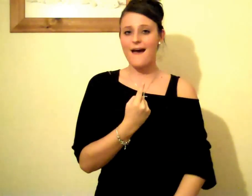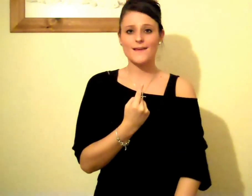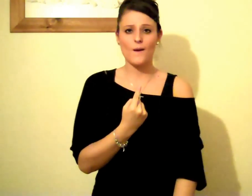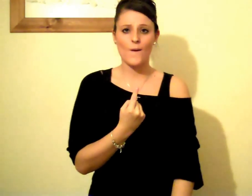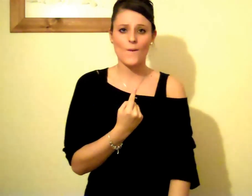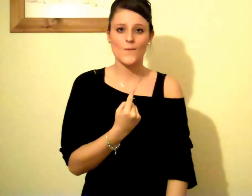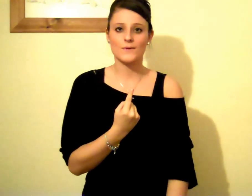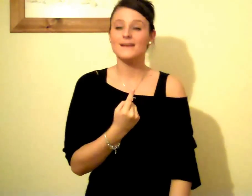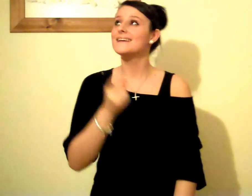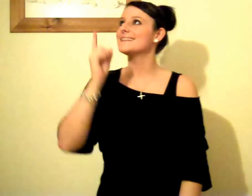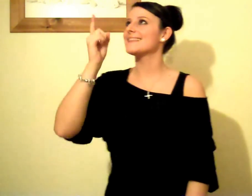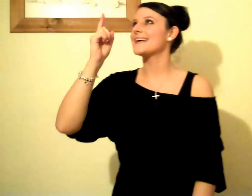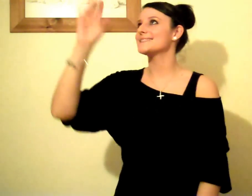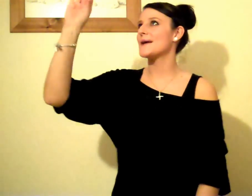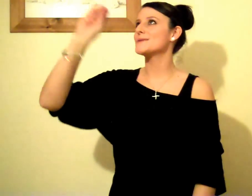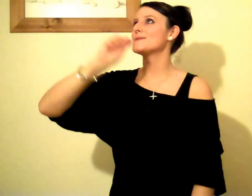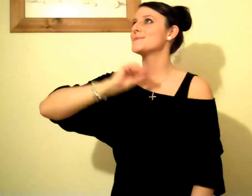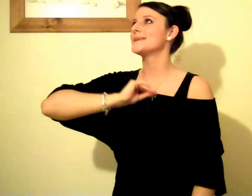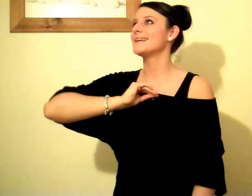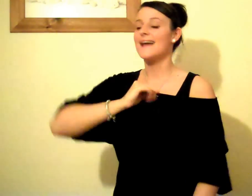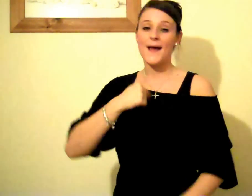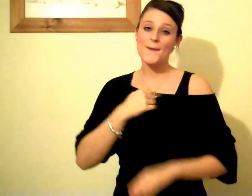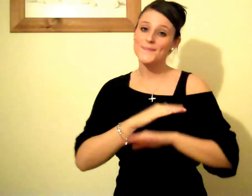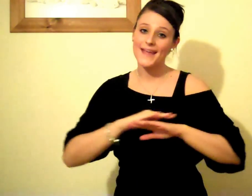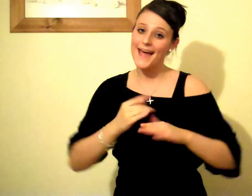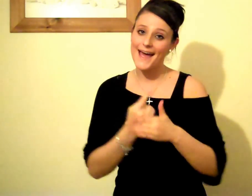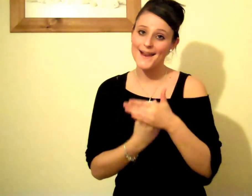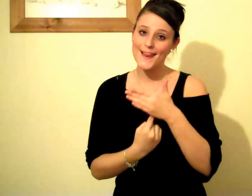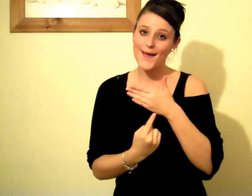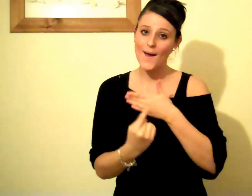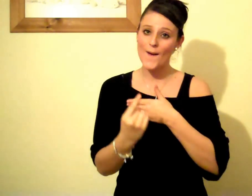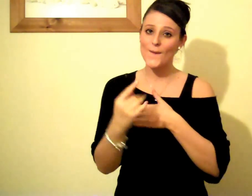own I'll tell you I'll tell me I'm not alone